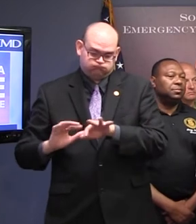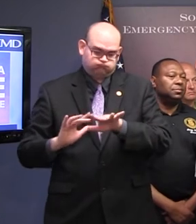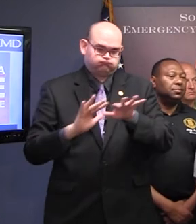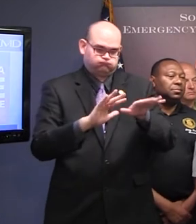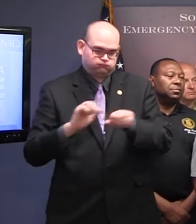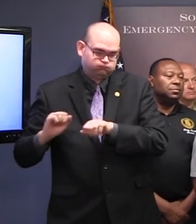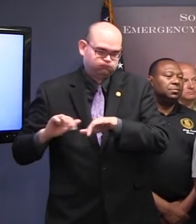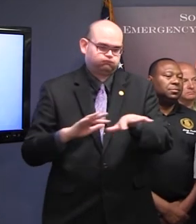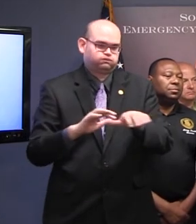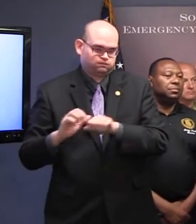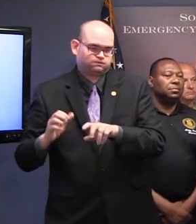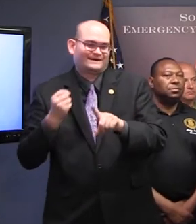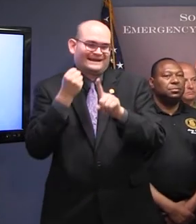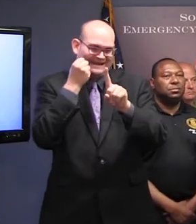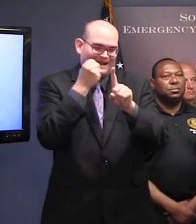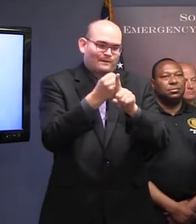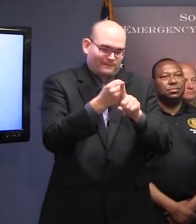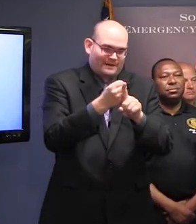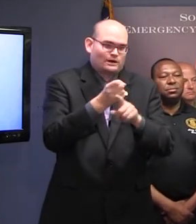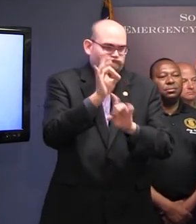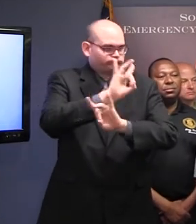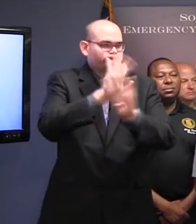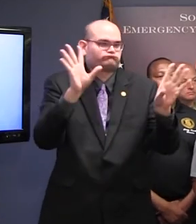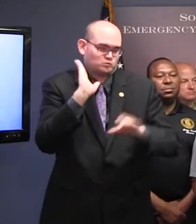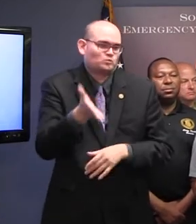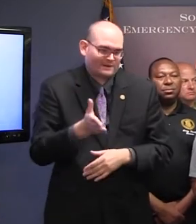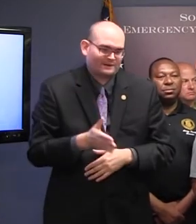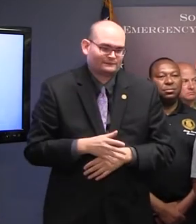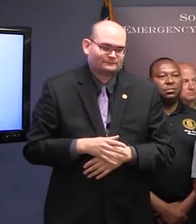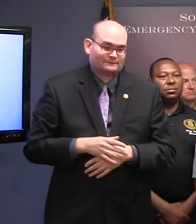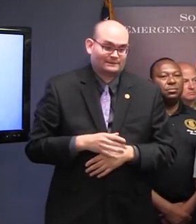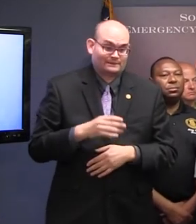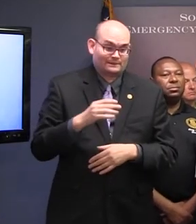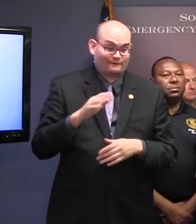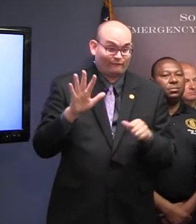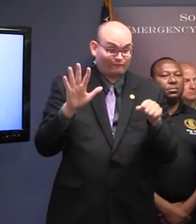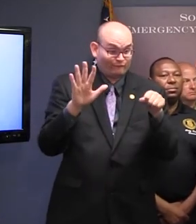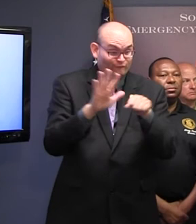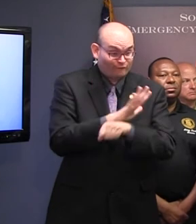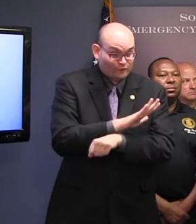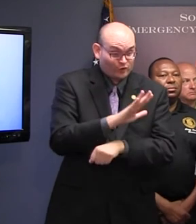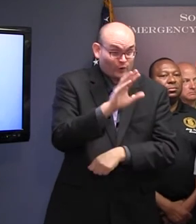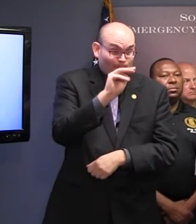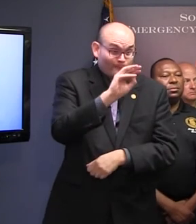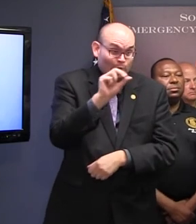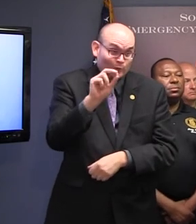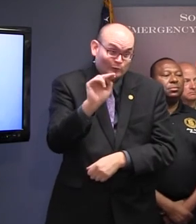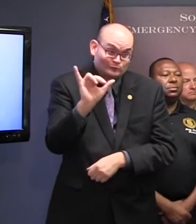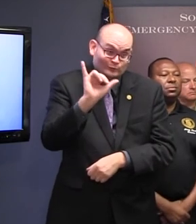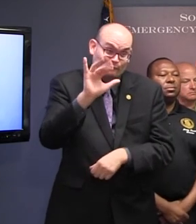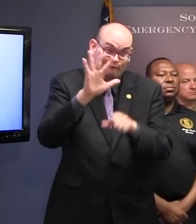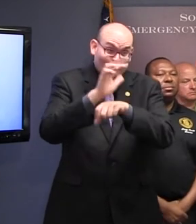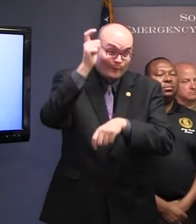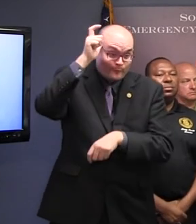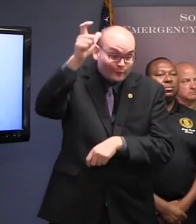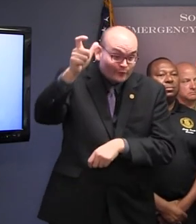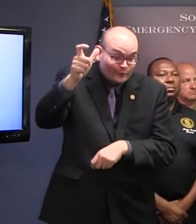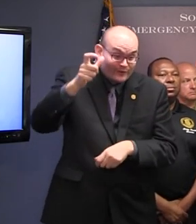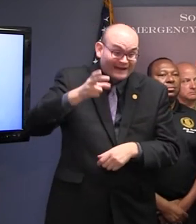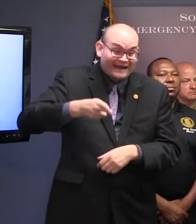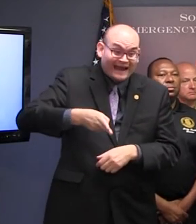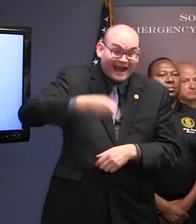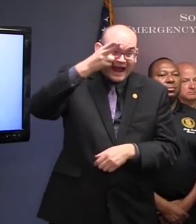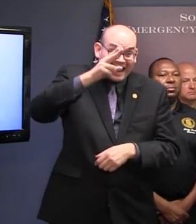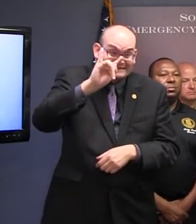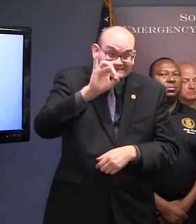And it also depends a little bit on whether it's high tide or low tide. It is a full moon out there, so that increases the depth.